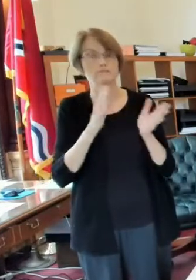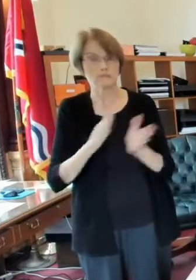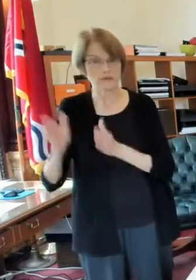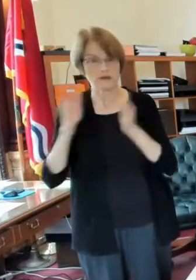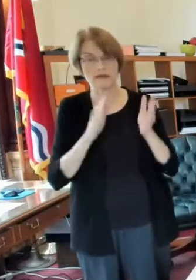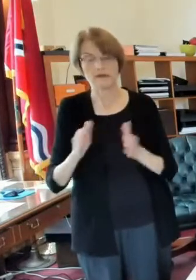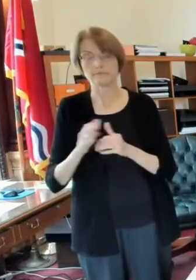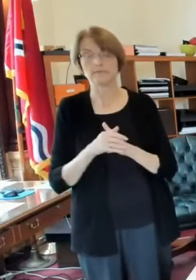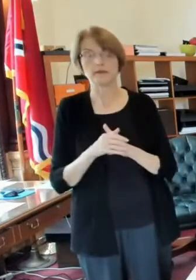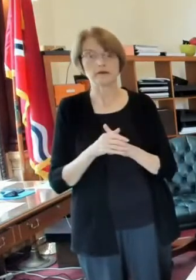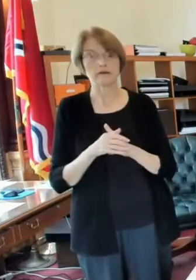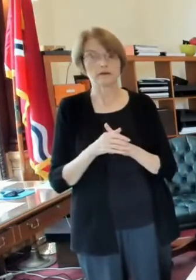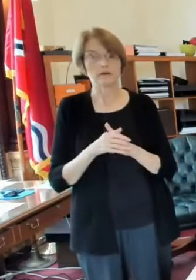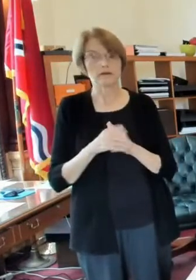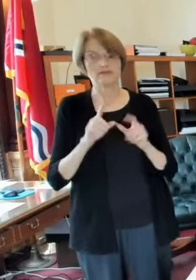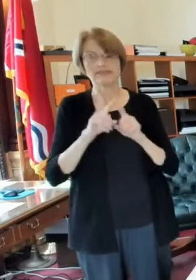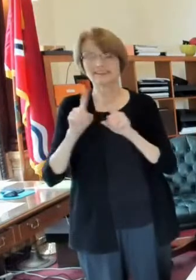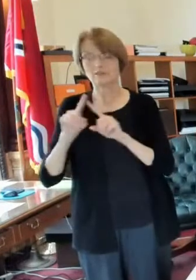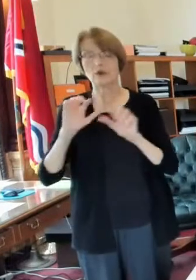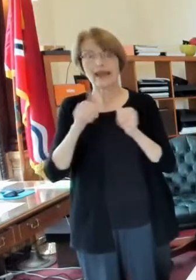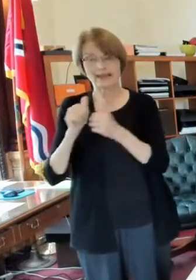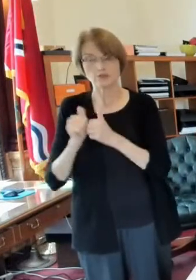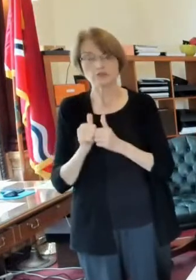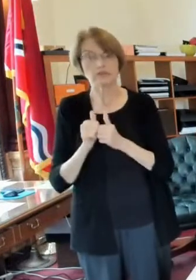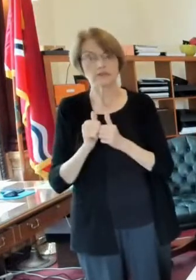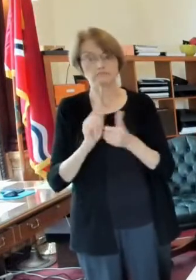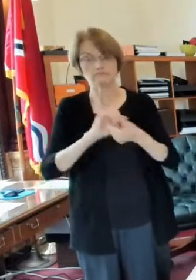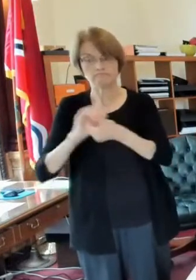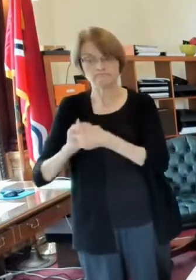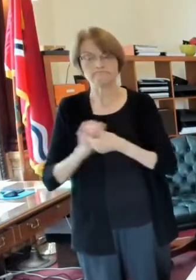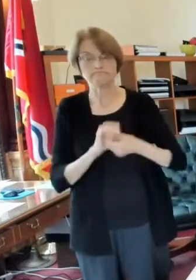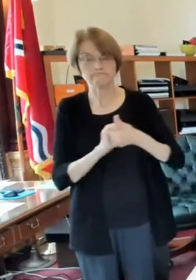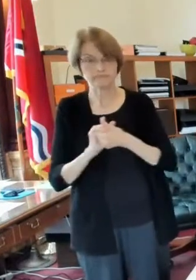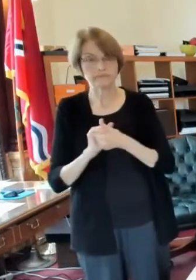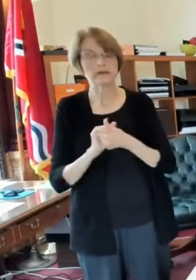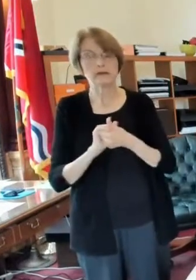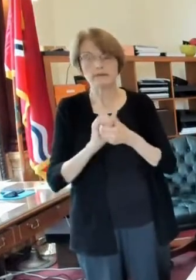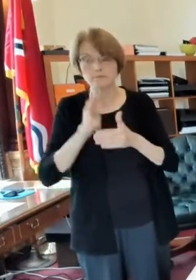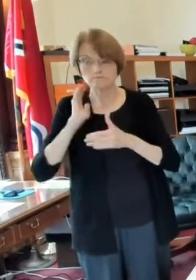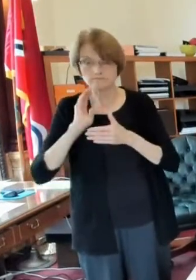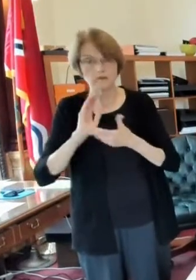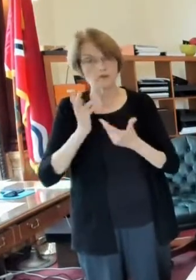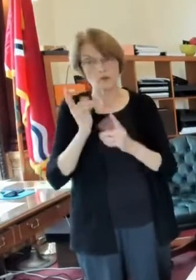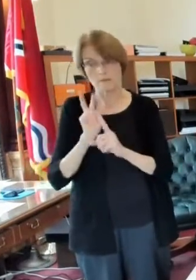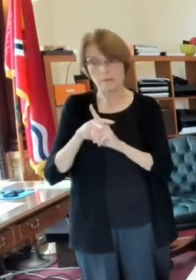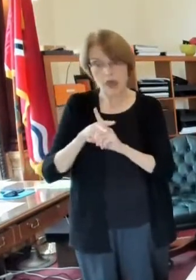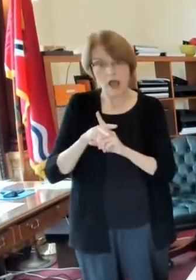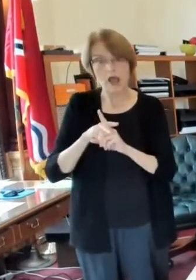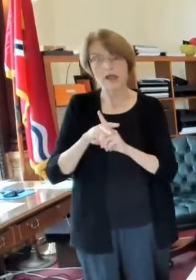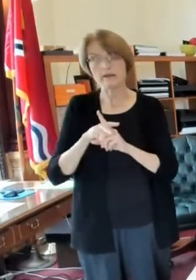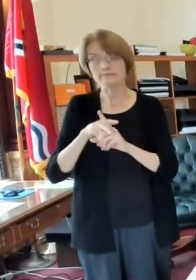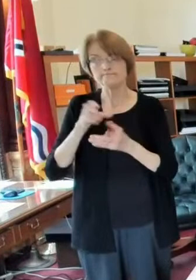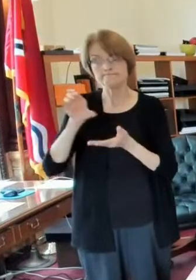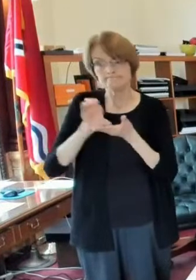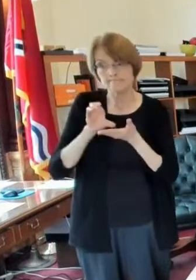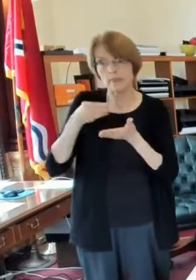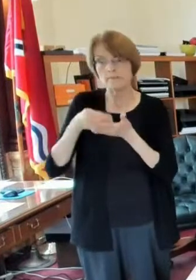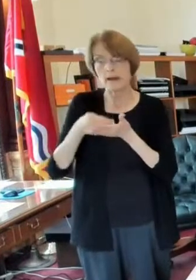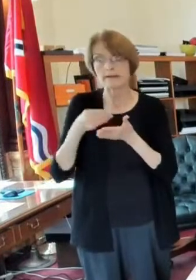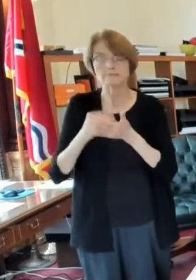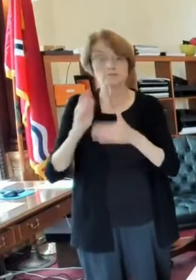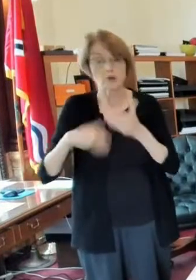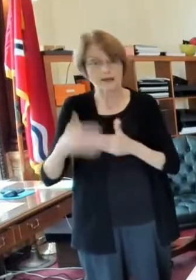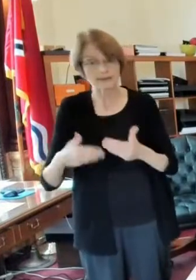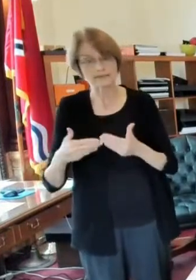contracted with are all uh diligently processing those as quickly as possible it's a little bit